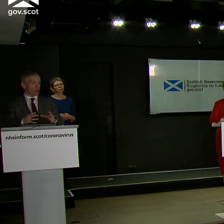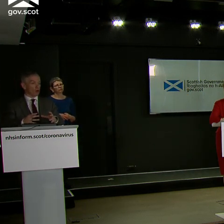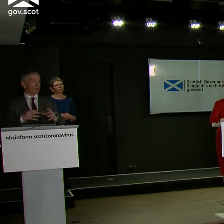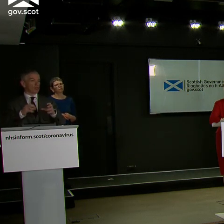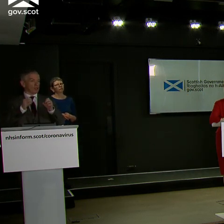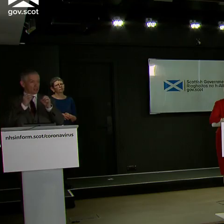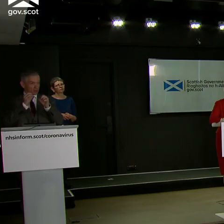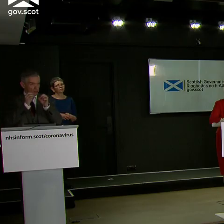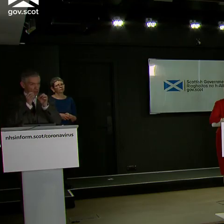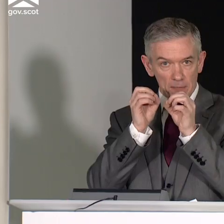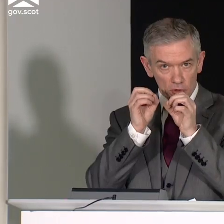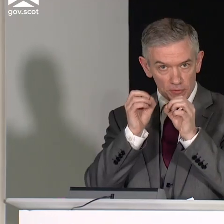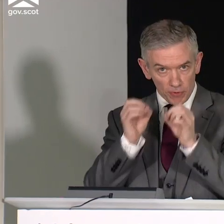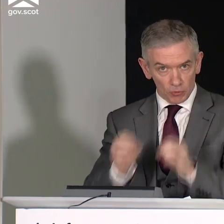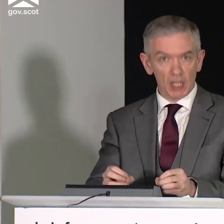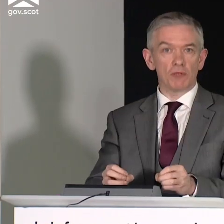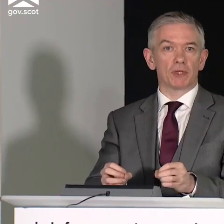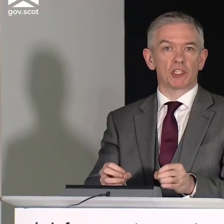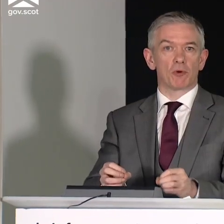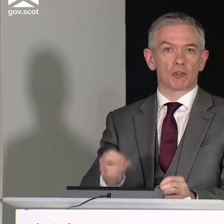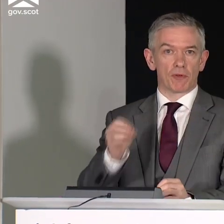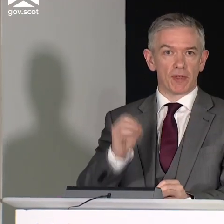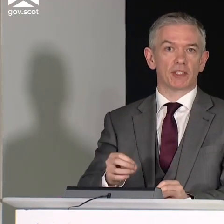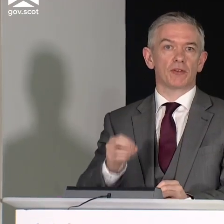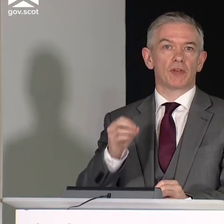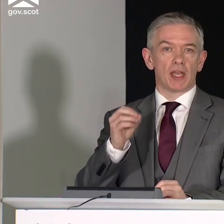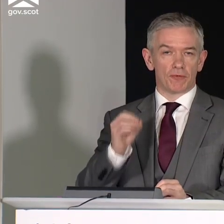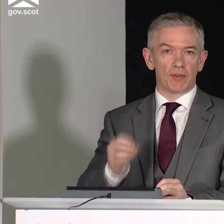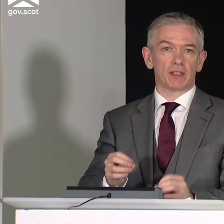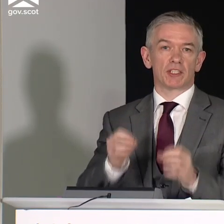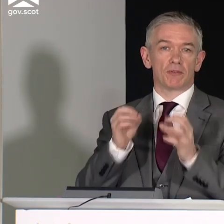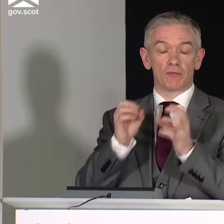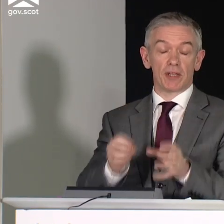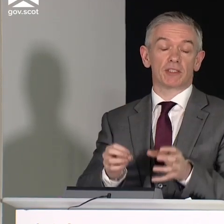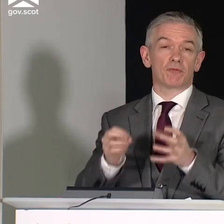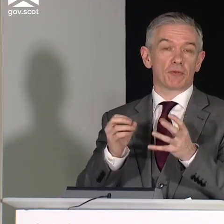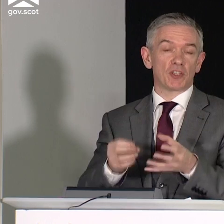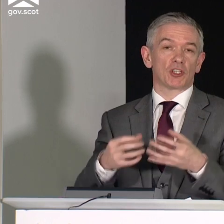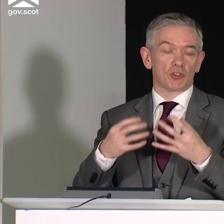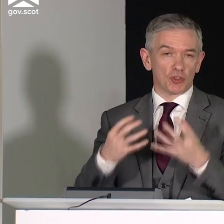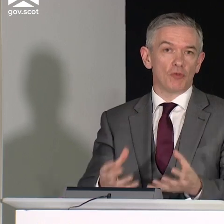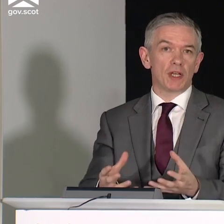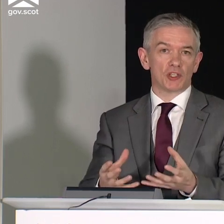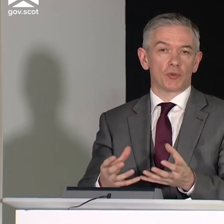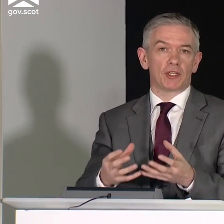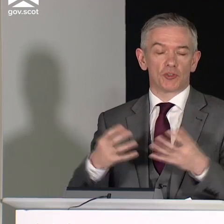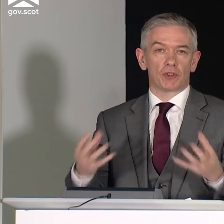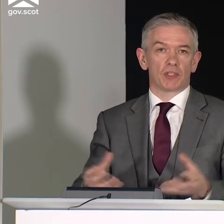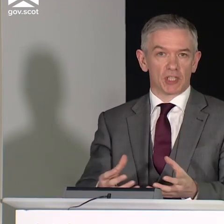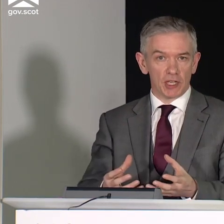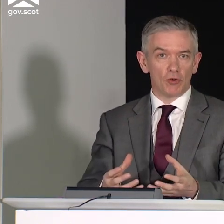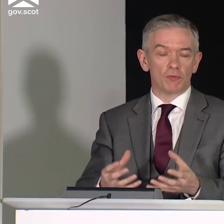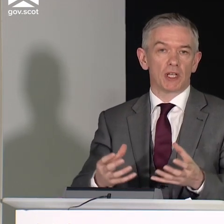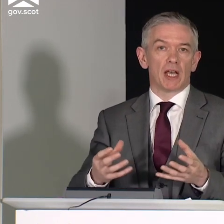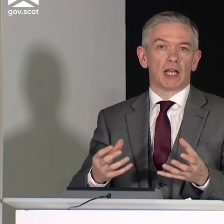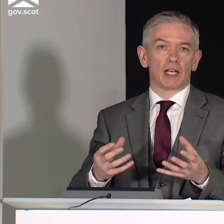be built on the absolute foundation principles of effective prevention and control measures within each one